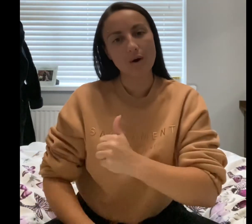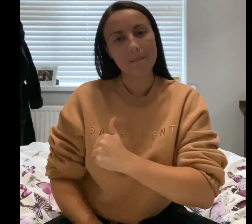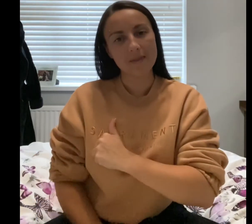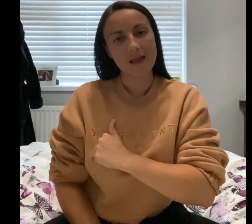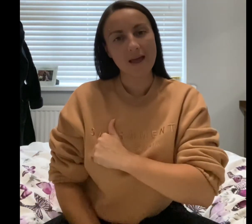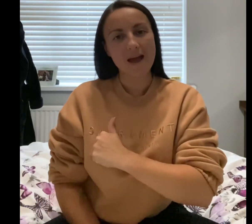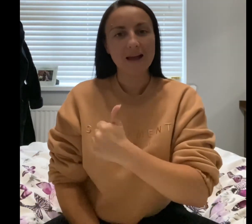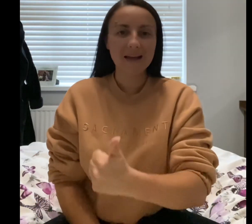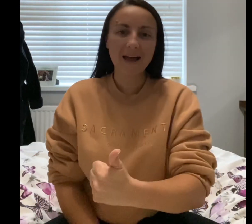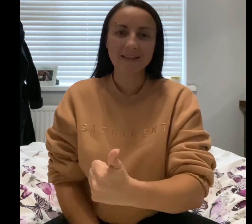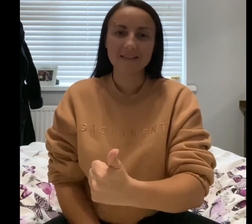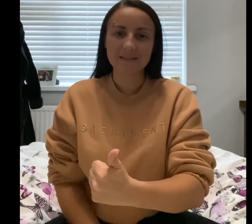kind.